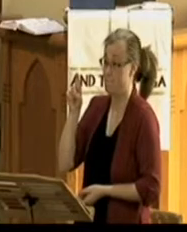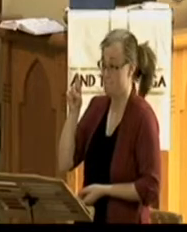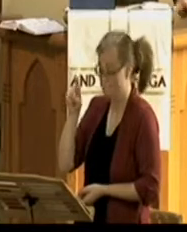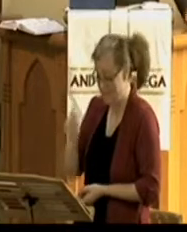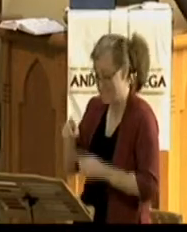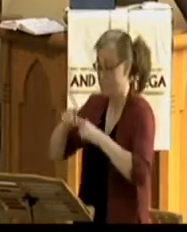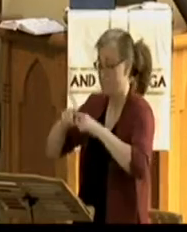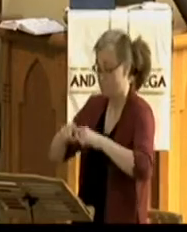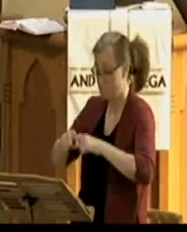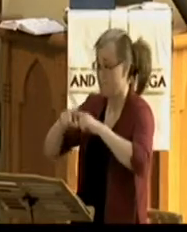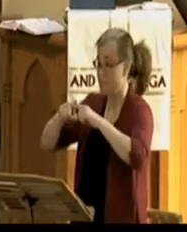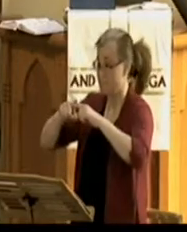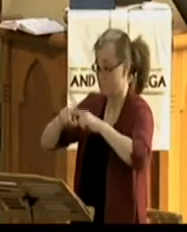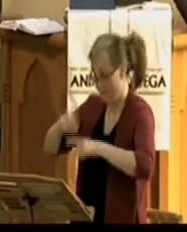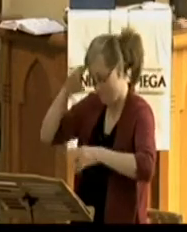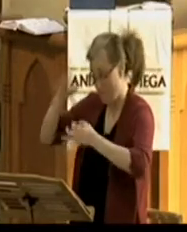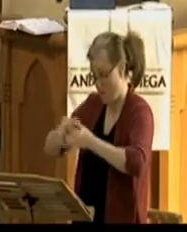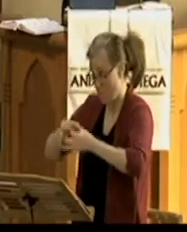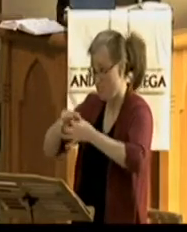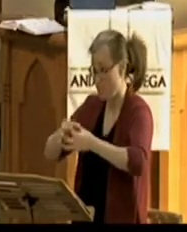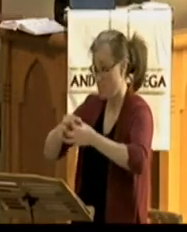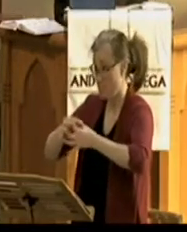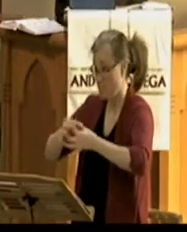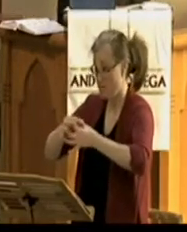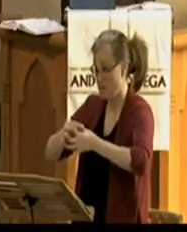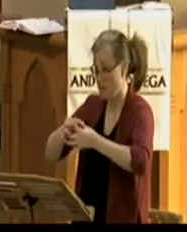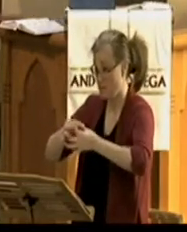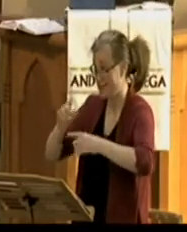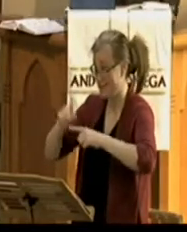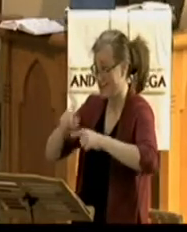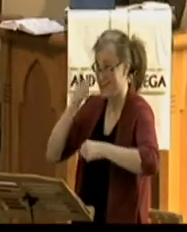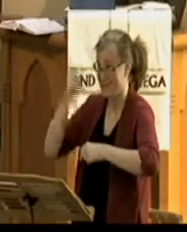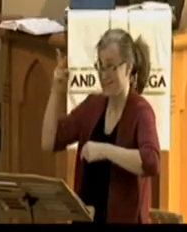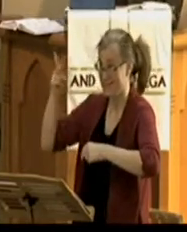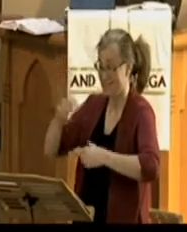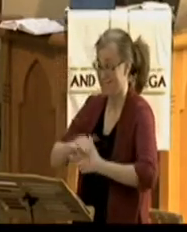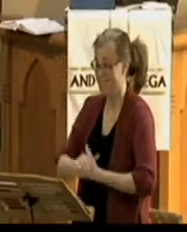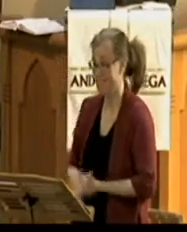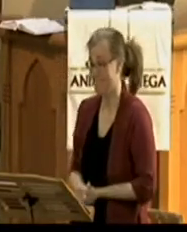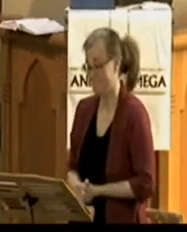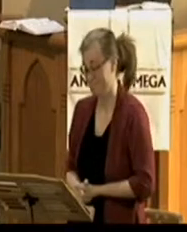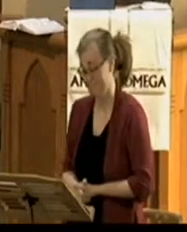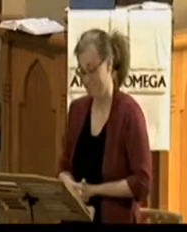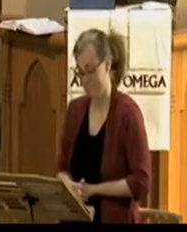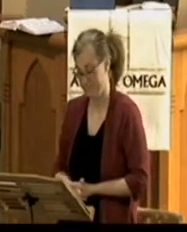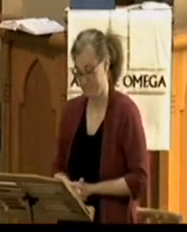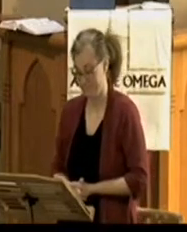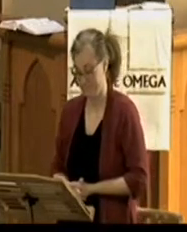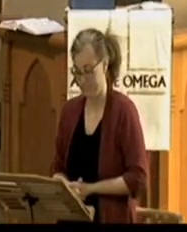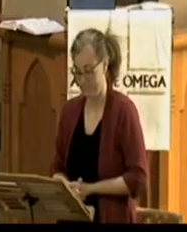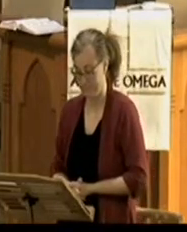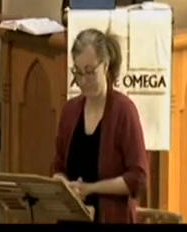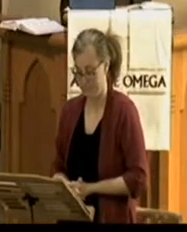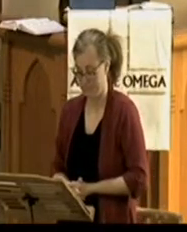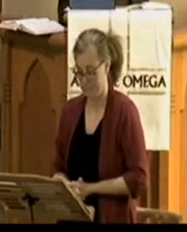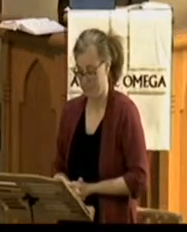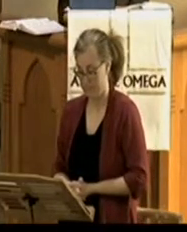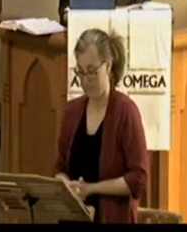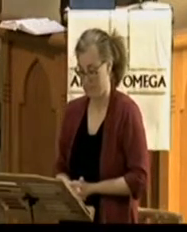doubts, Which cloud our faith in the risen Lord and Savior. Again, remember, none of the other disciples at